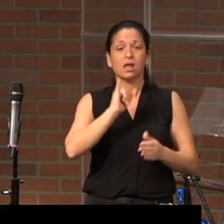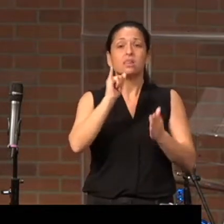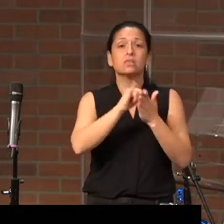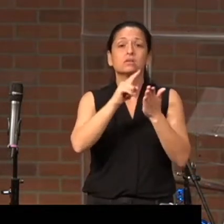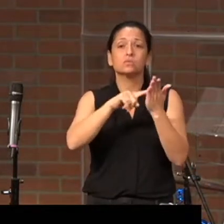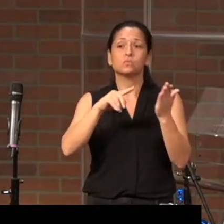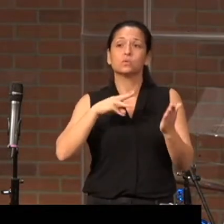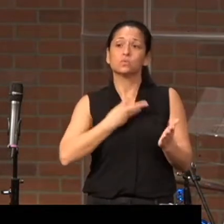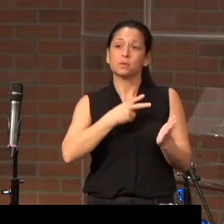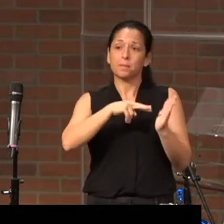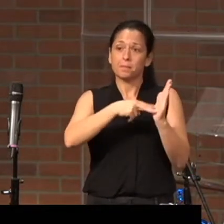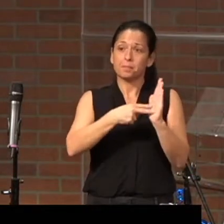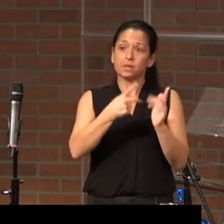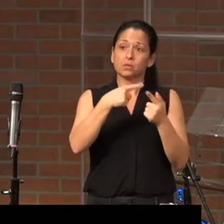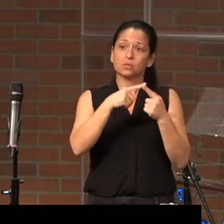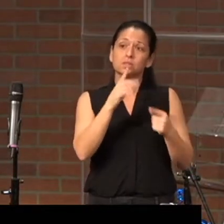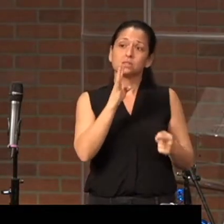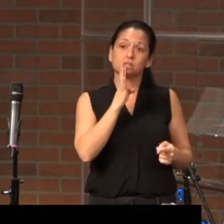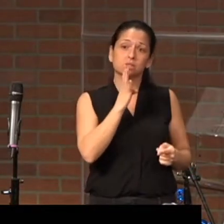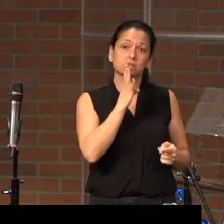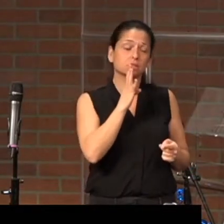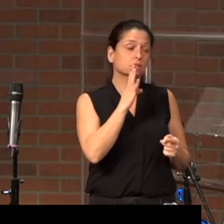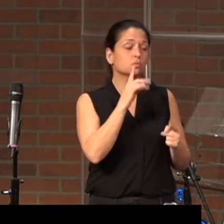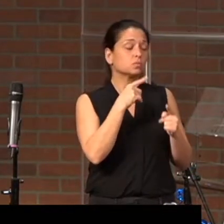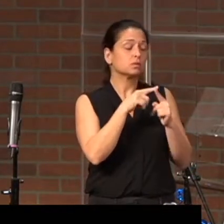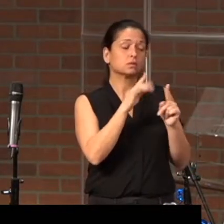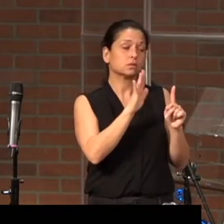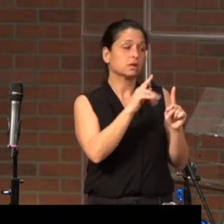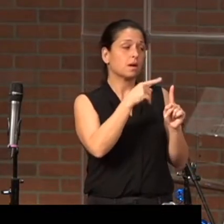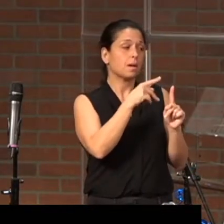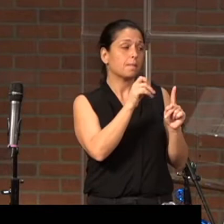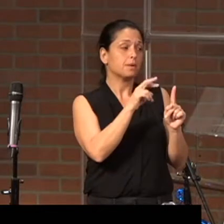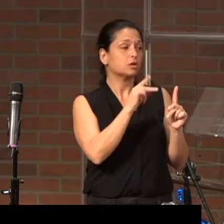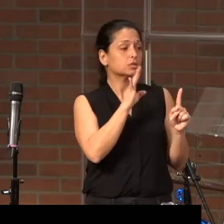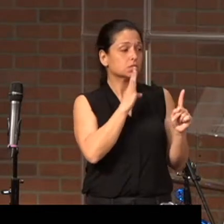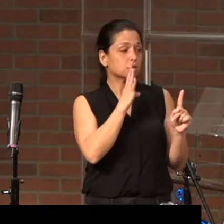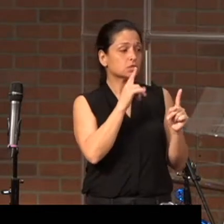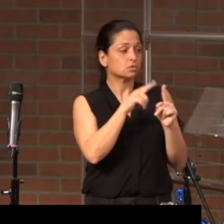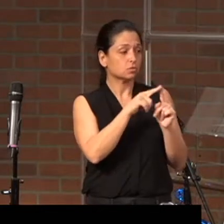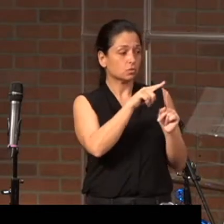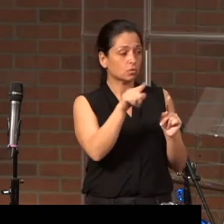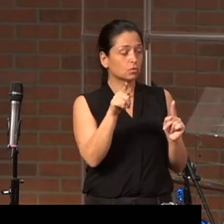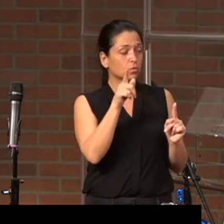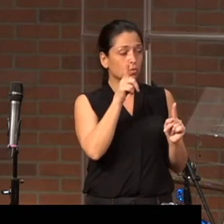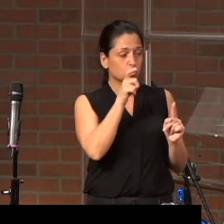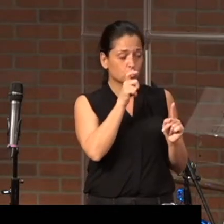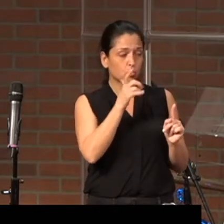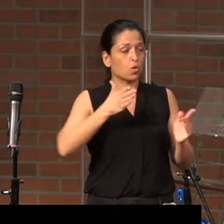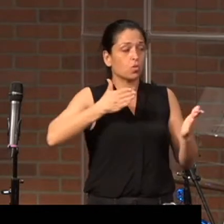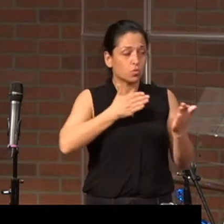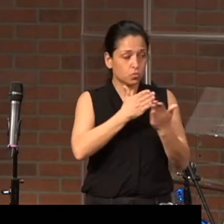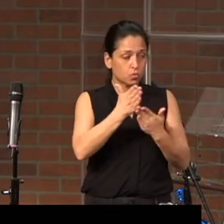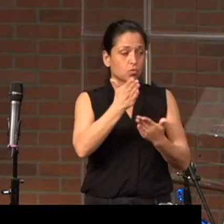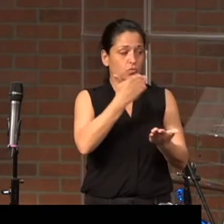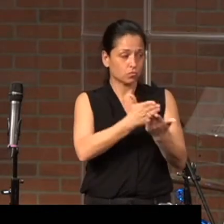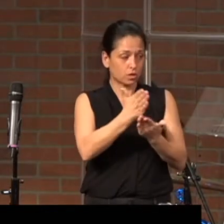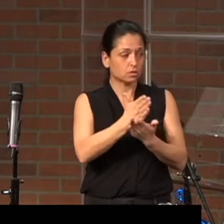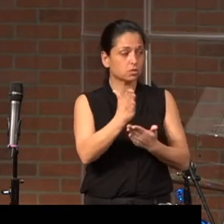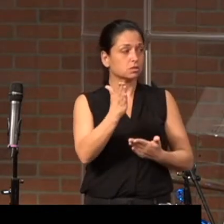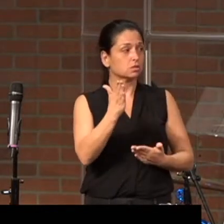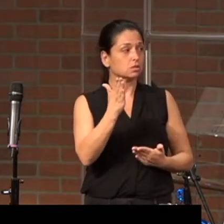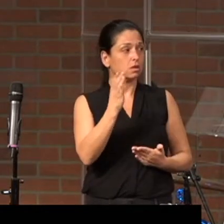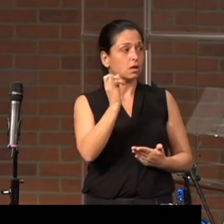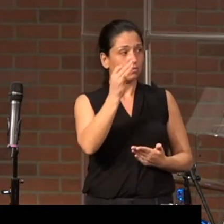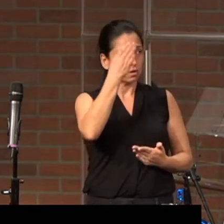mean when we say, or what Peter means when he says, to those who, through the righteousness